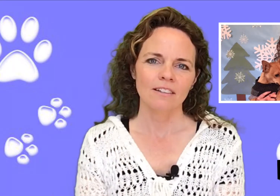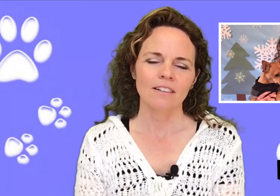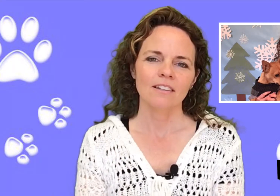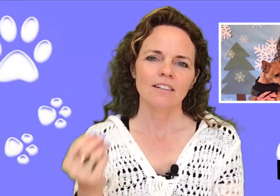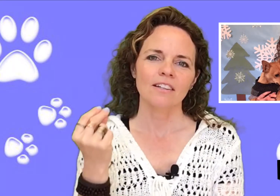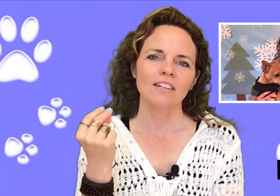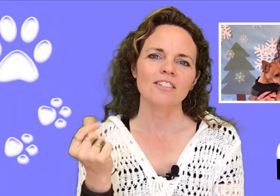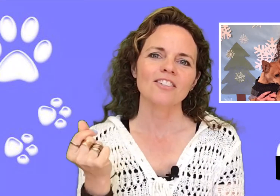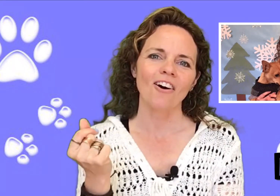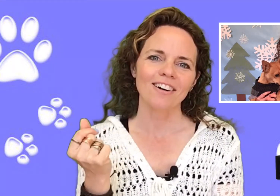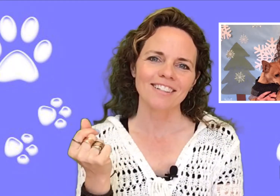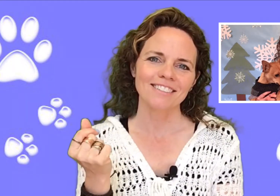Dog.